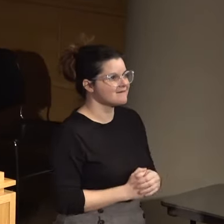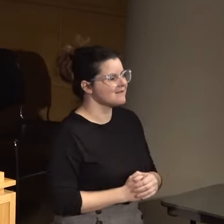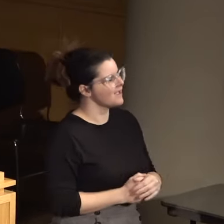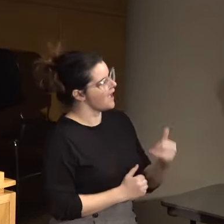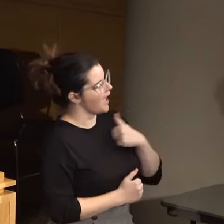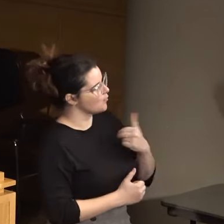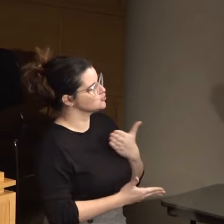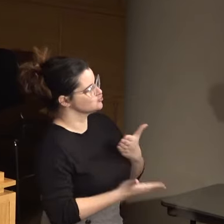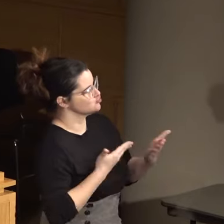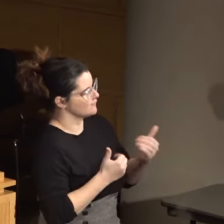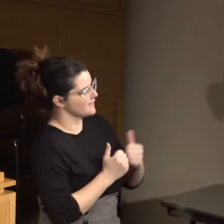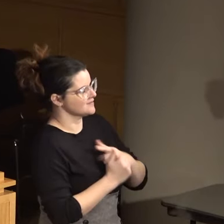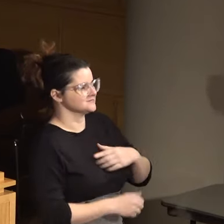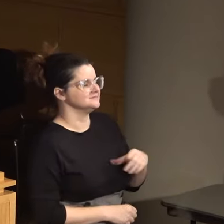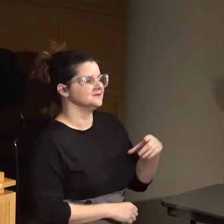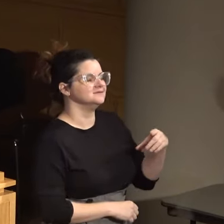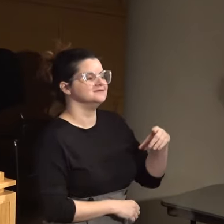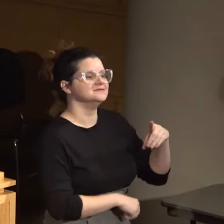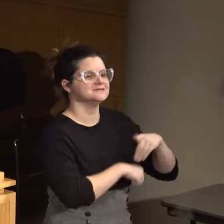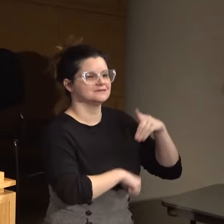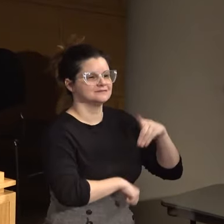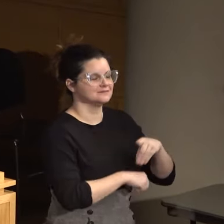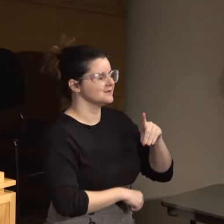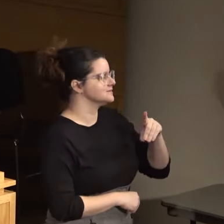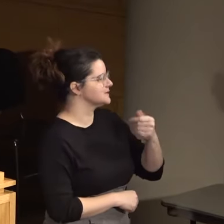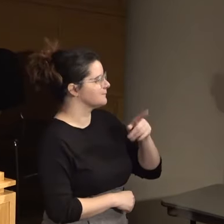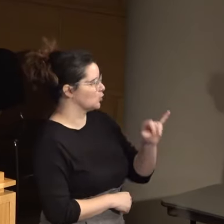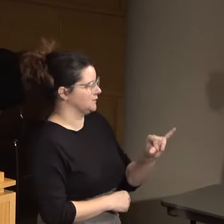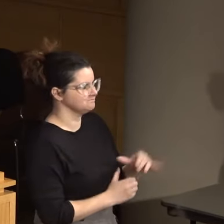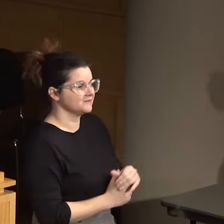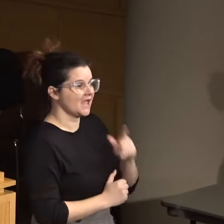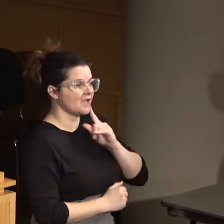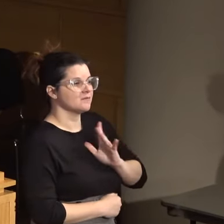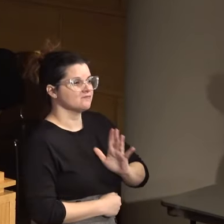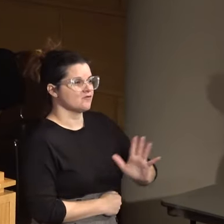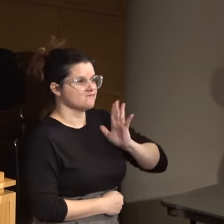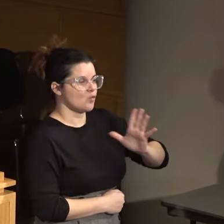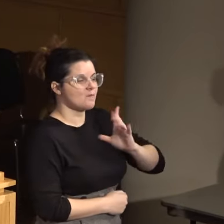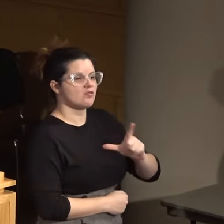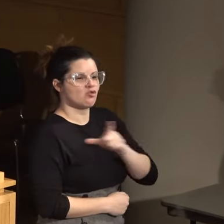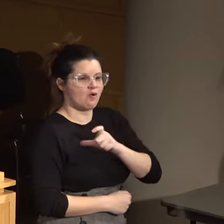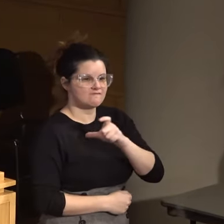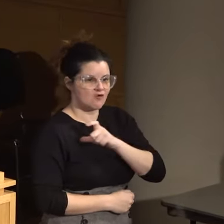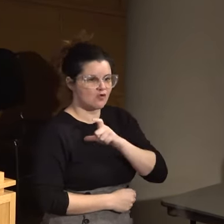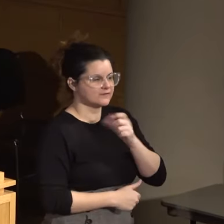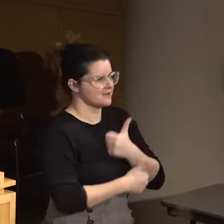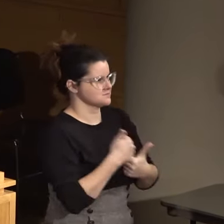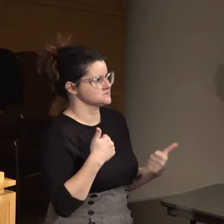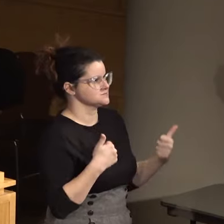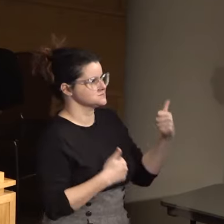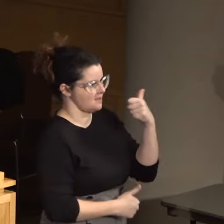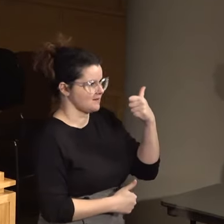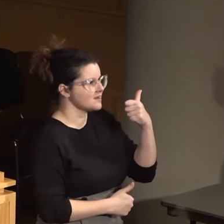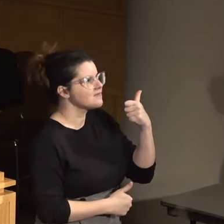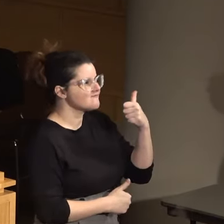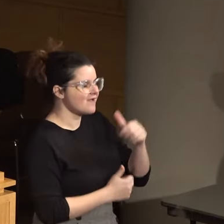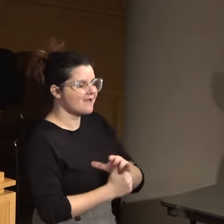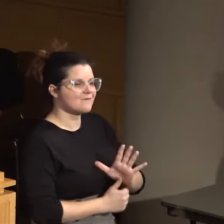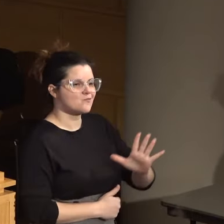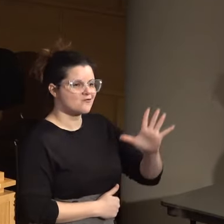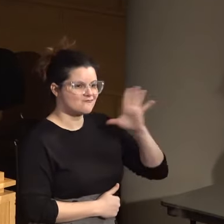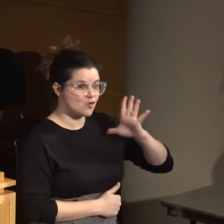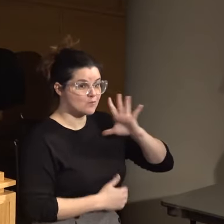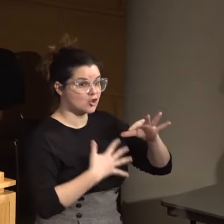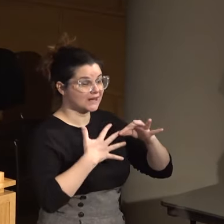I will serve as the deputy evaluator. I am a former law enforcement executive. I am a former